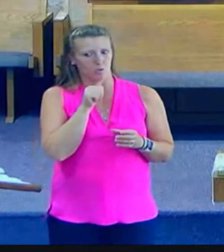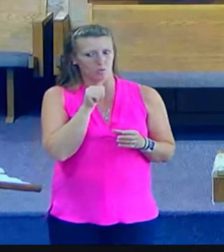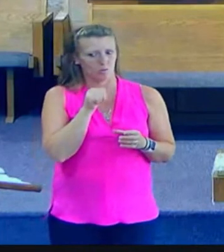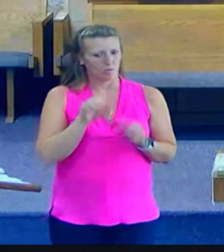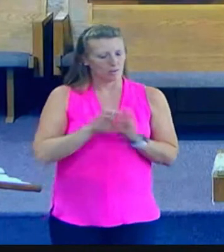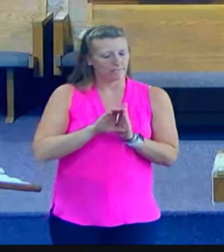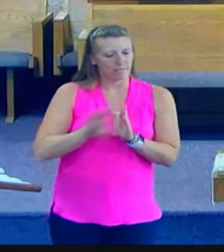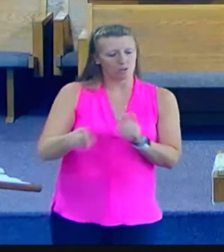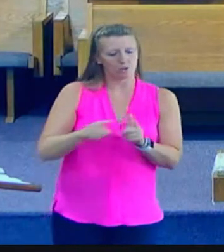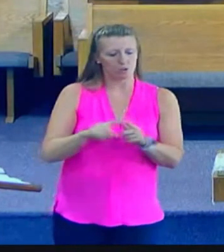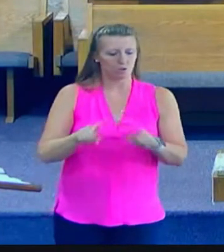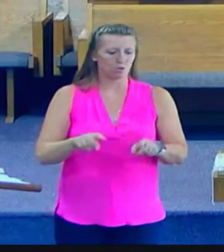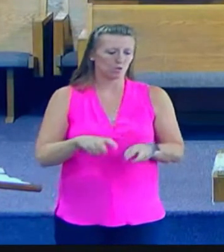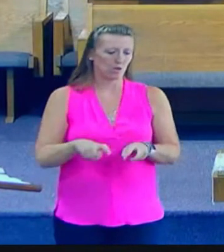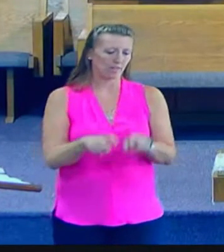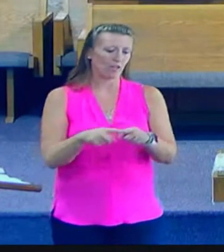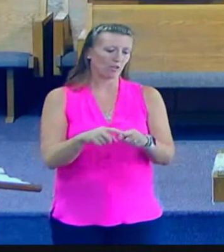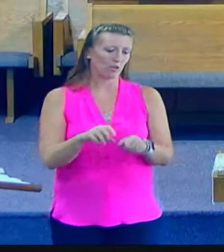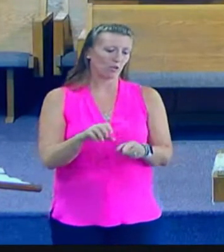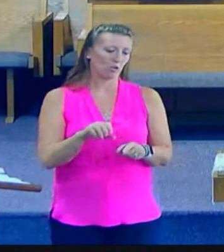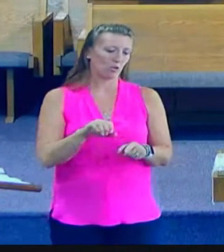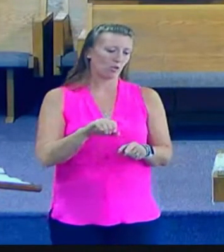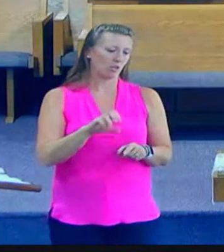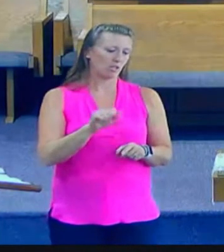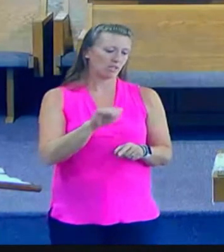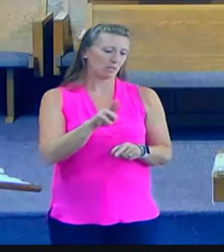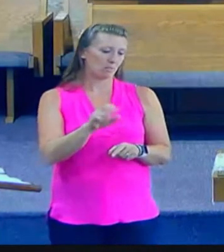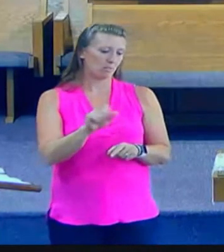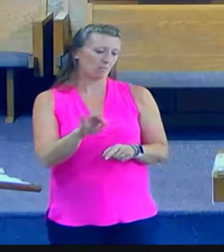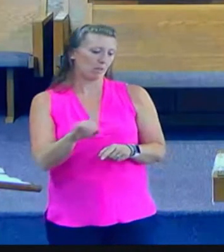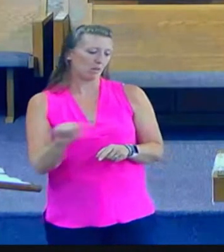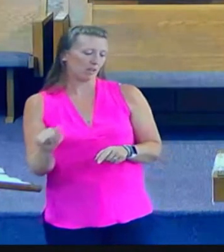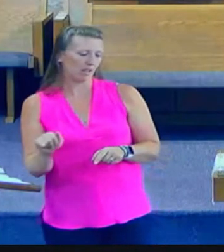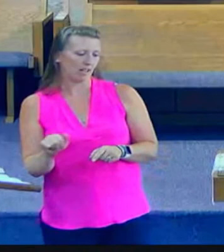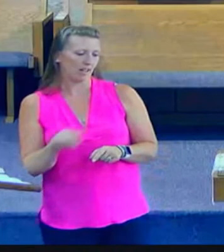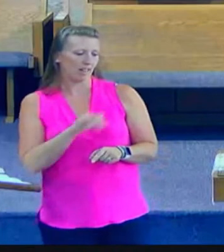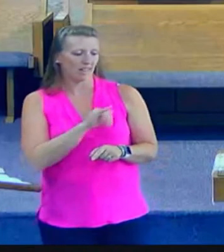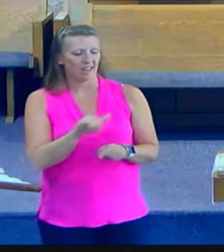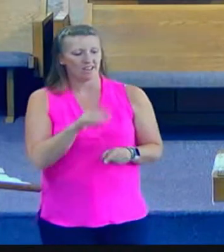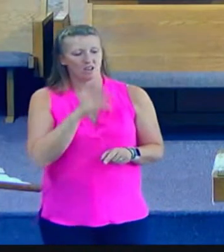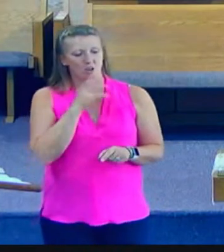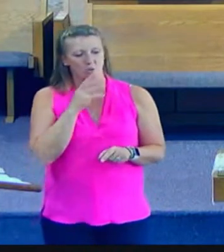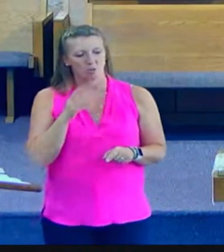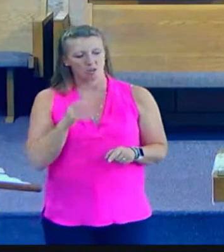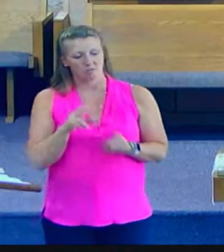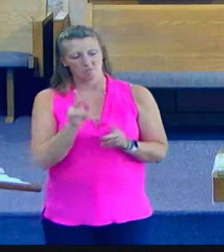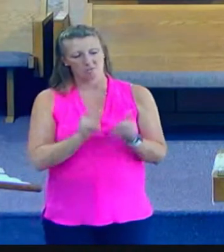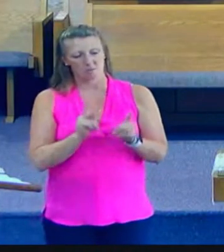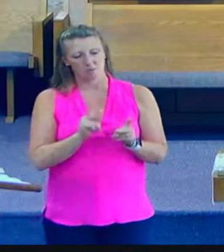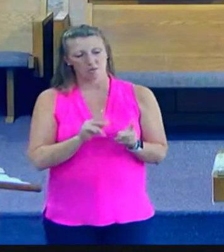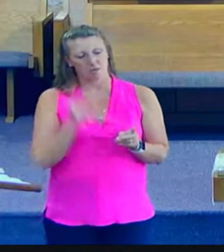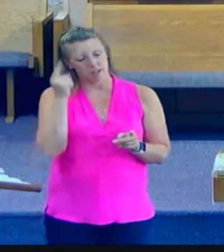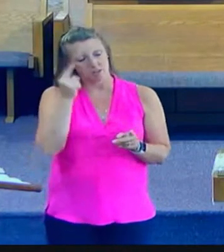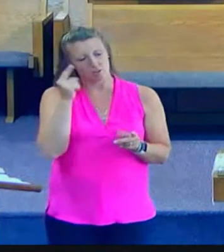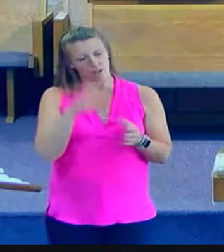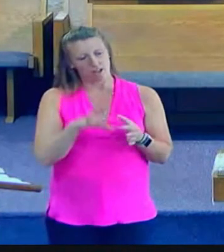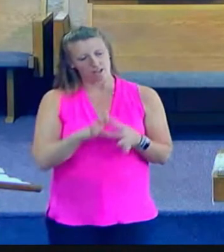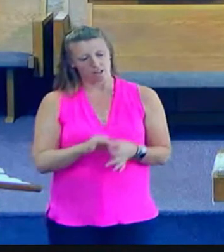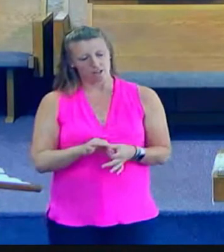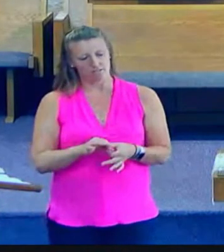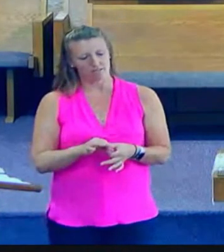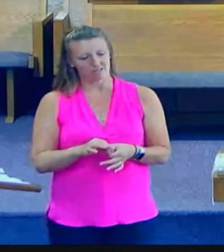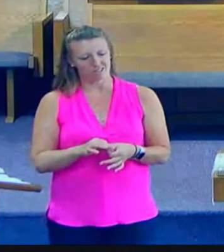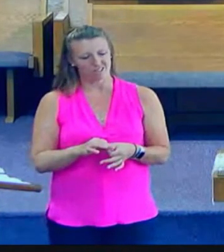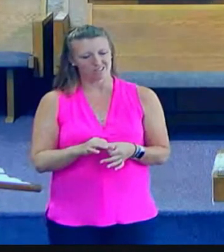they refuse to engage Samaritans. After all, who were Samaritans? They were leftovers from the Assyrian